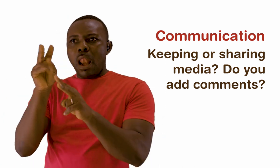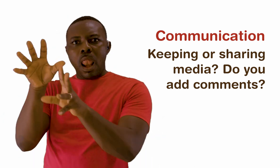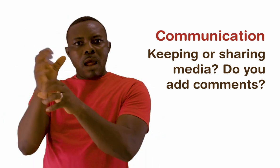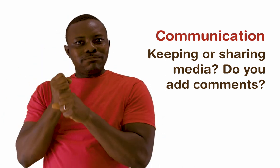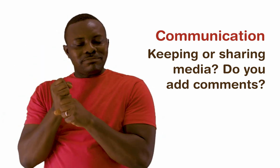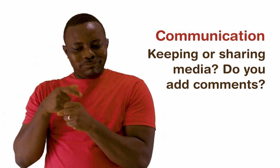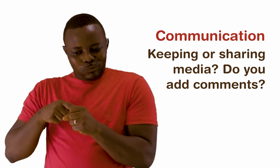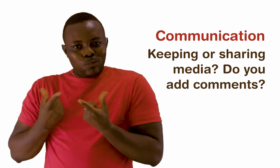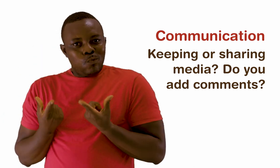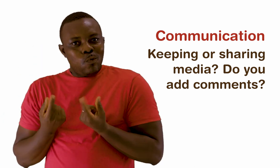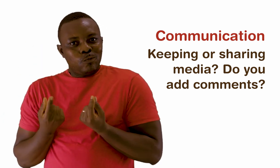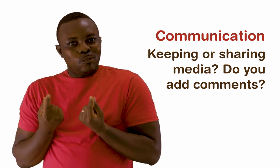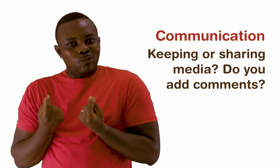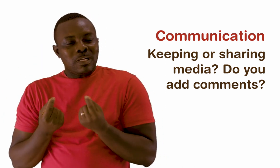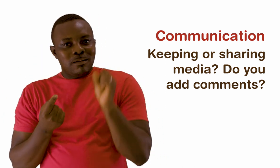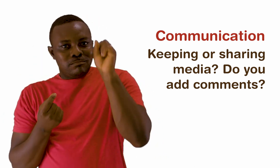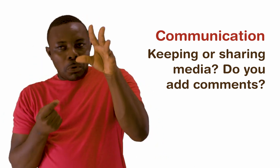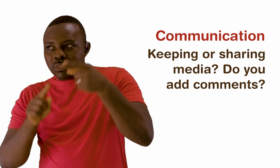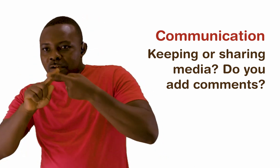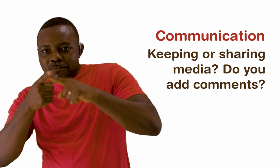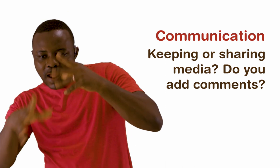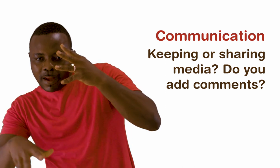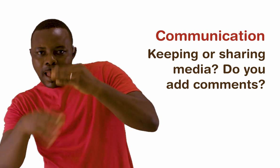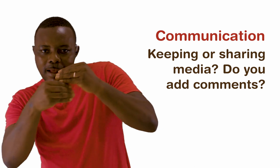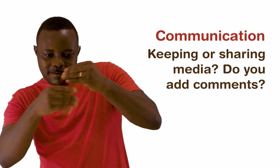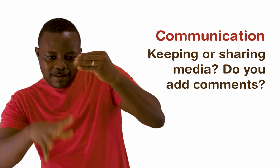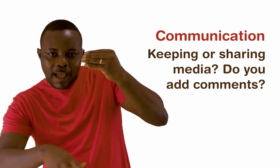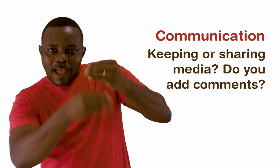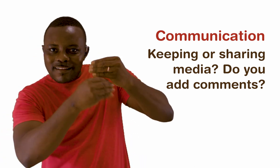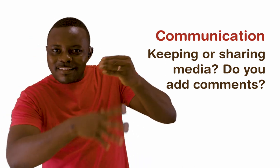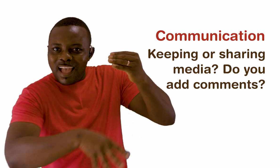story, you are inspired to send it to your friends and add your comments and photos to it.